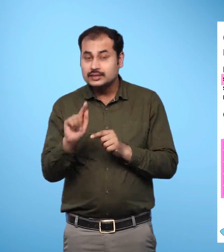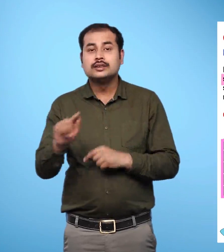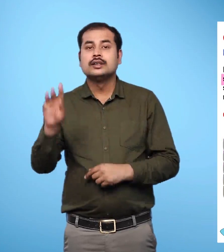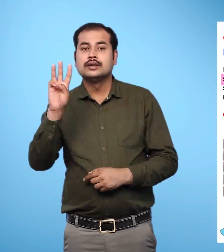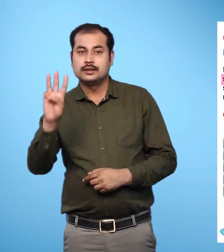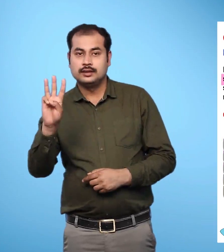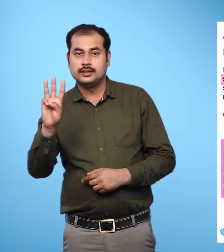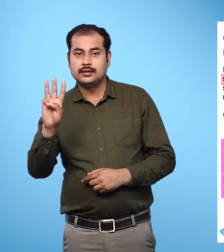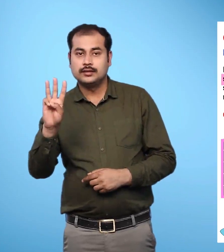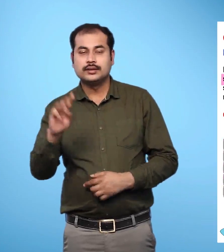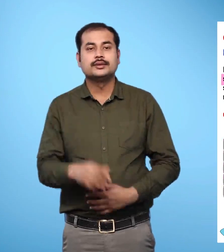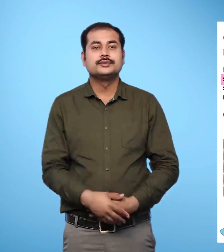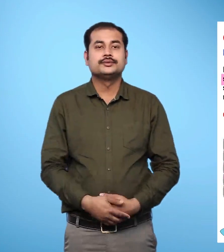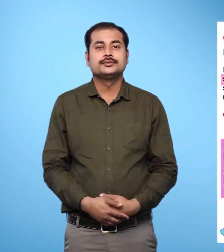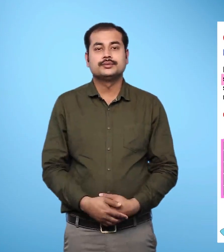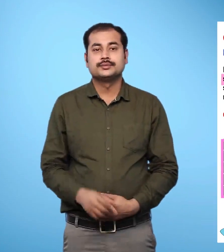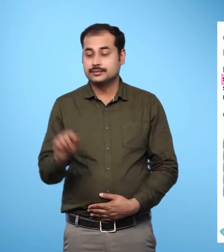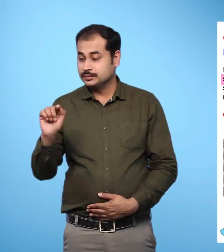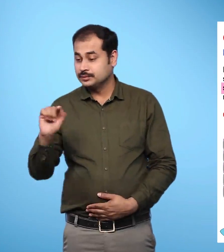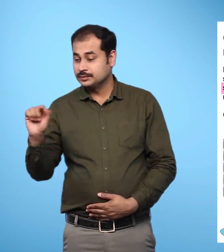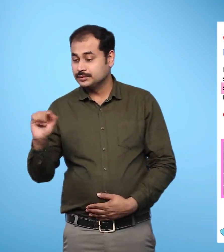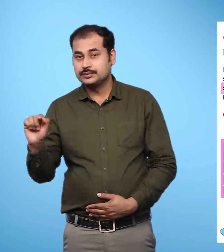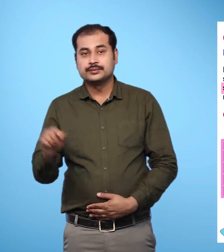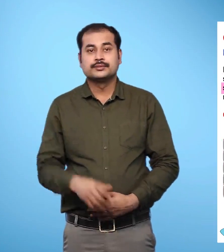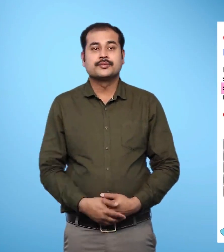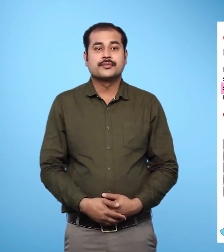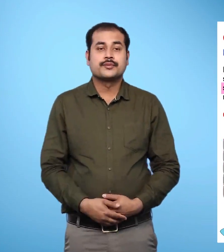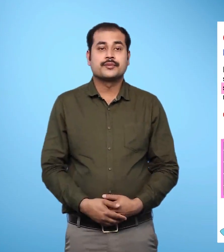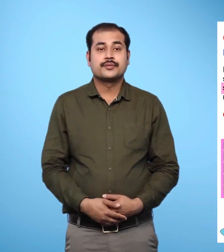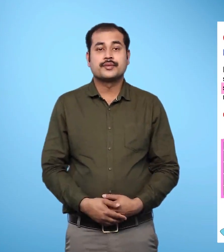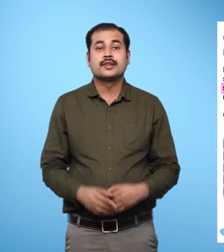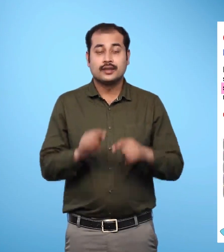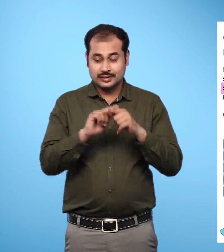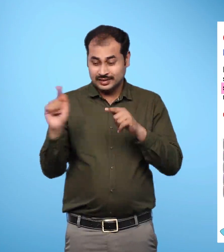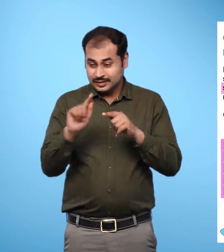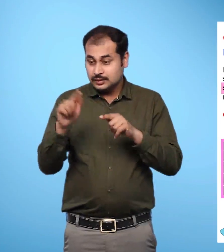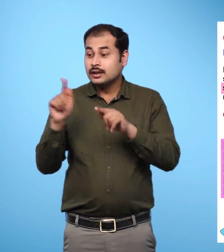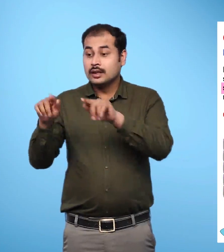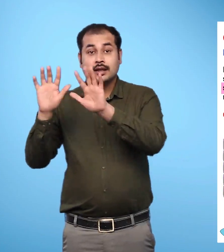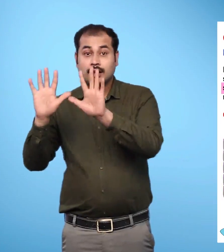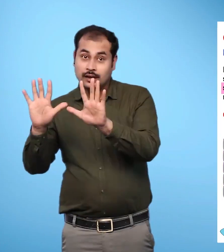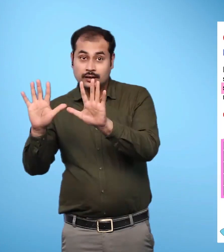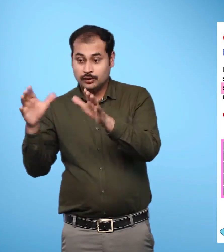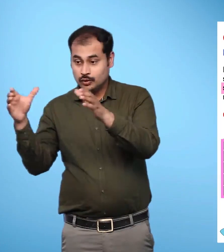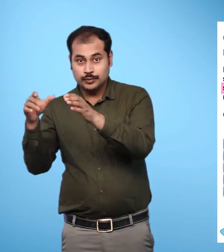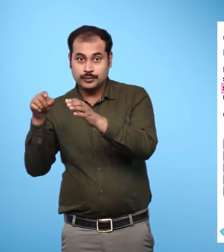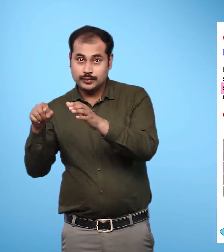After equal to sign, bundle of 10 matchsticks and 3